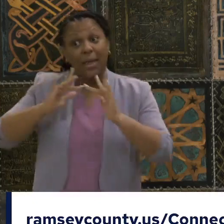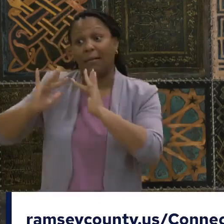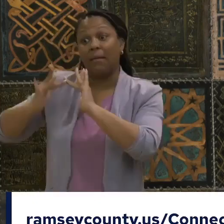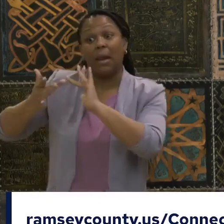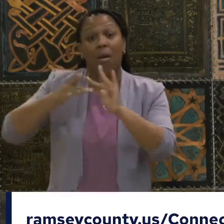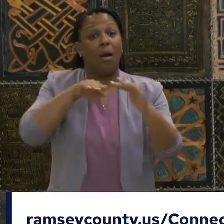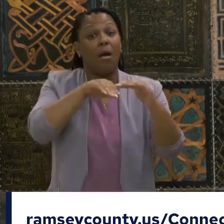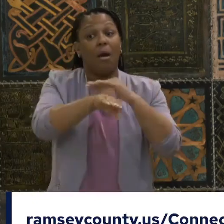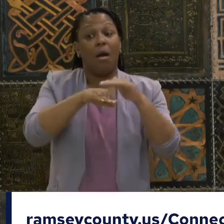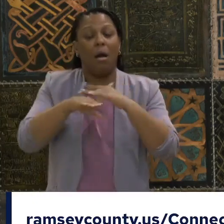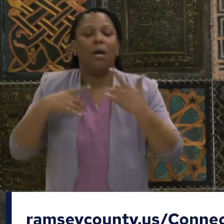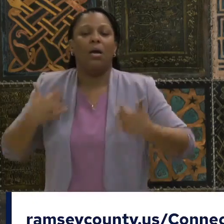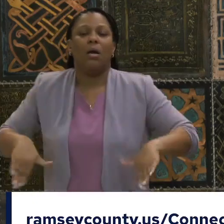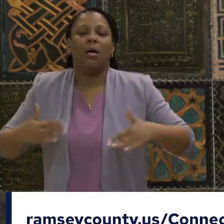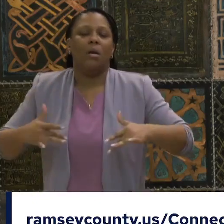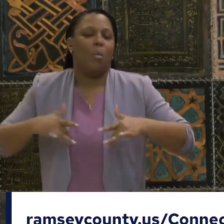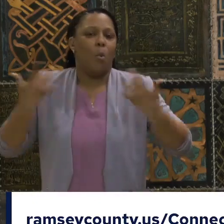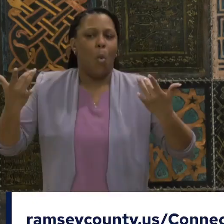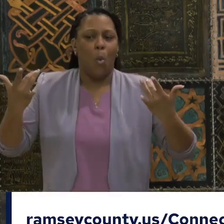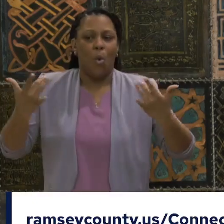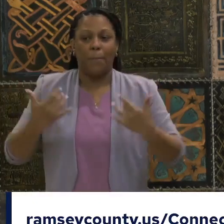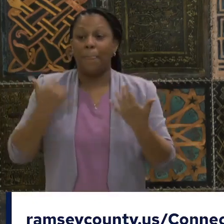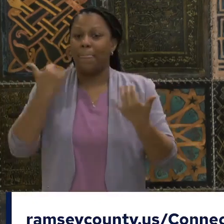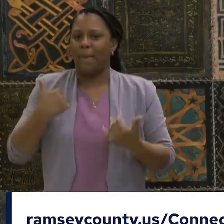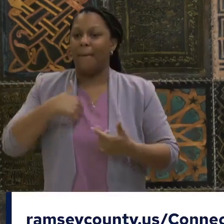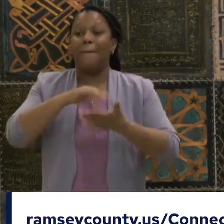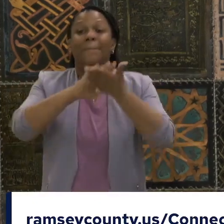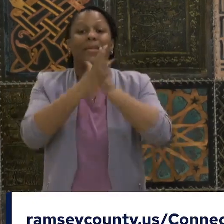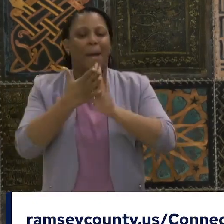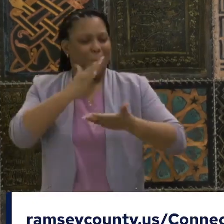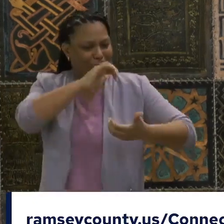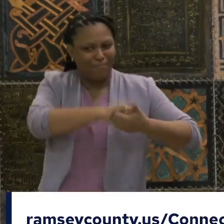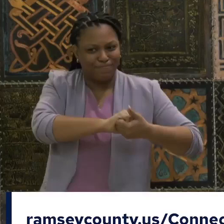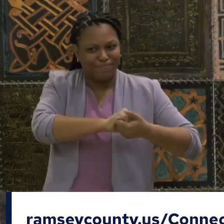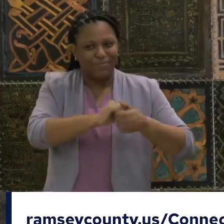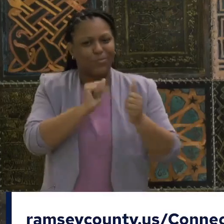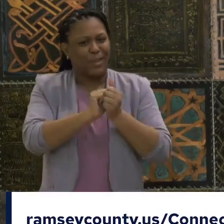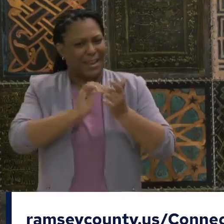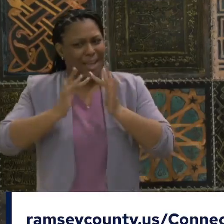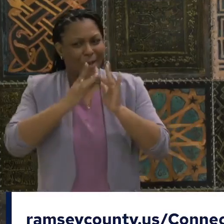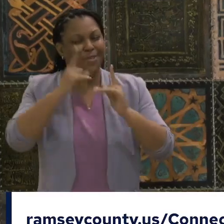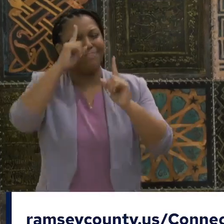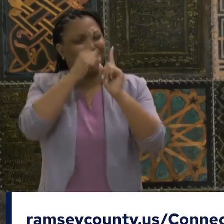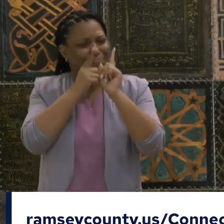we invest and make those partnerships happen. So thank you Nancy. Hope I didn't embarrass you.